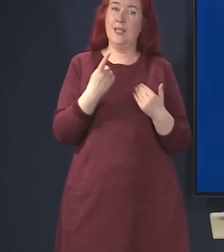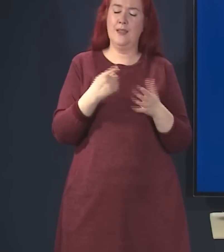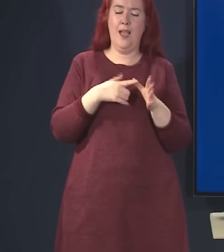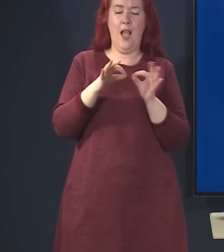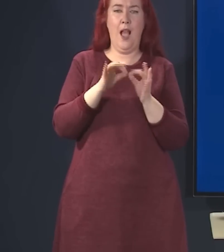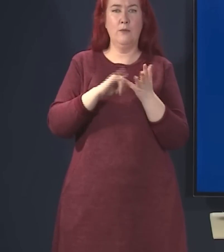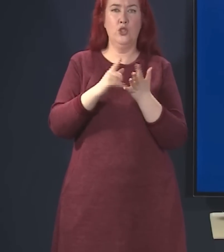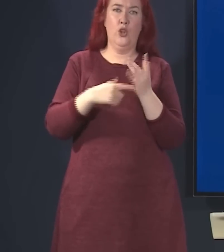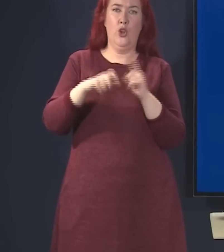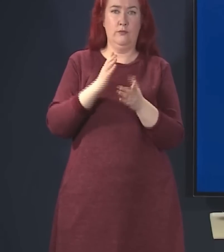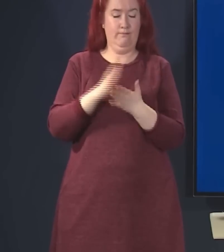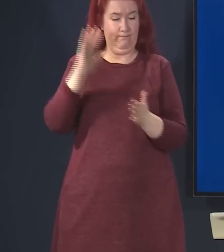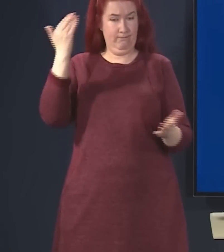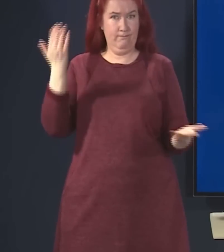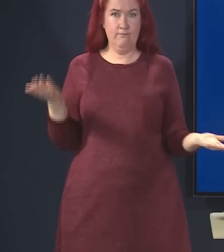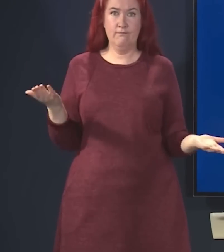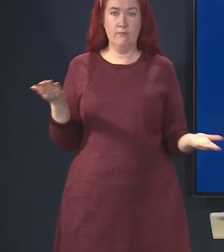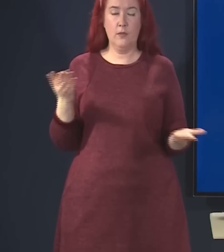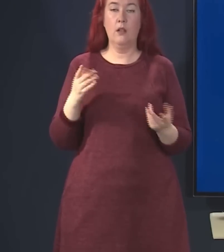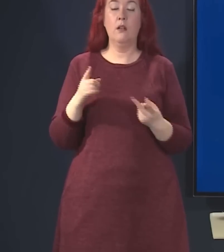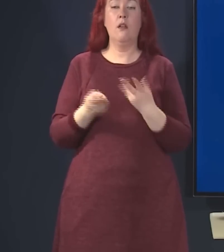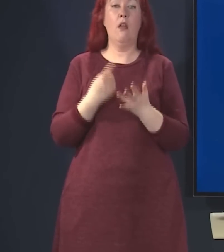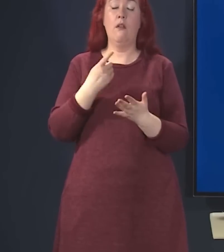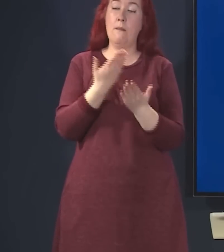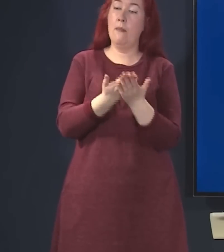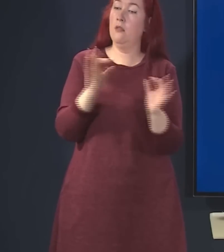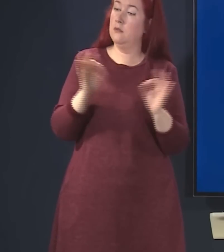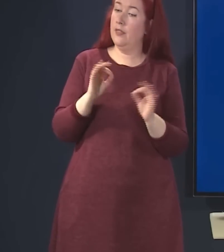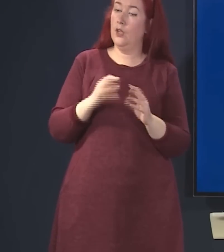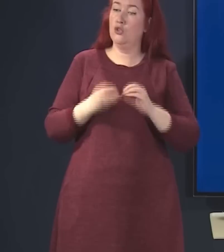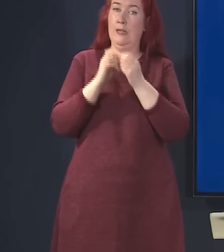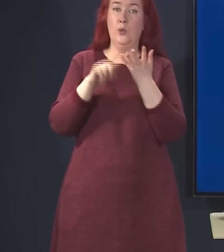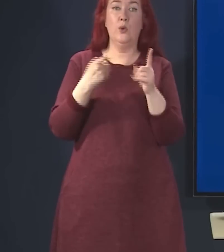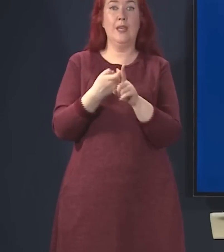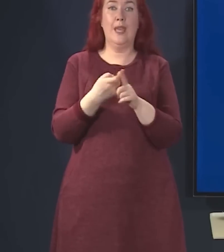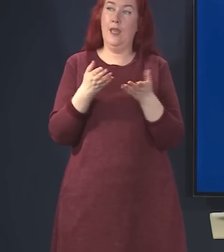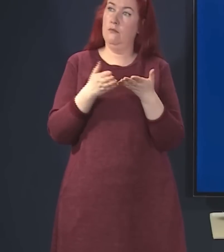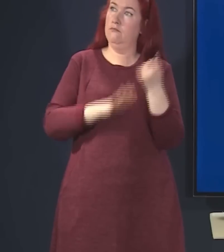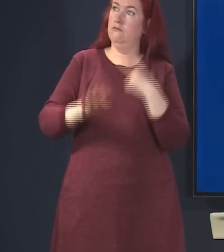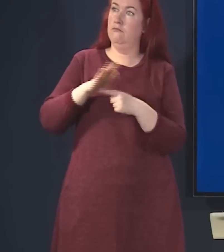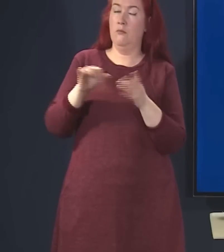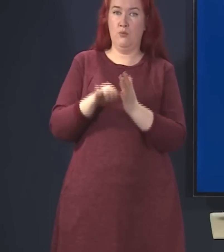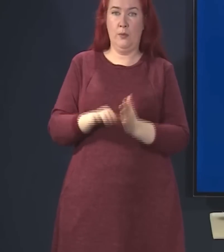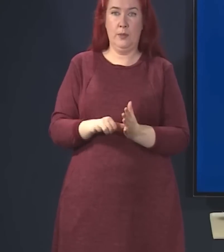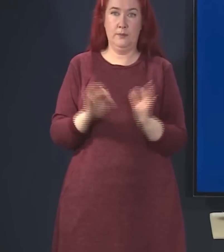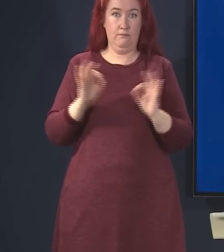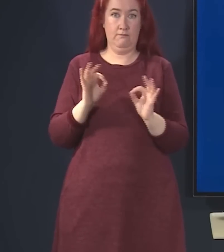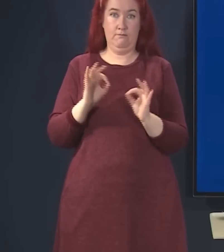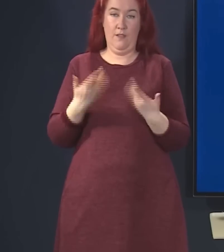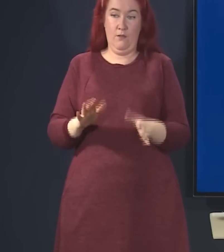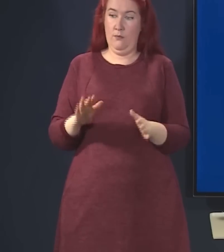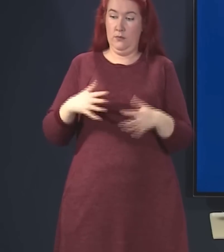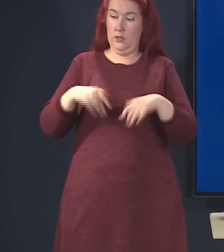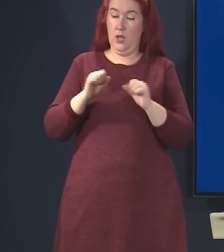Hope basically said that no other bill had created the UK-wide problems that this bill has created since devolution